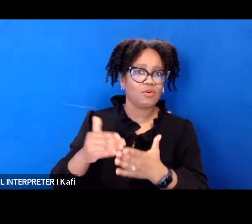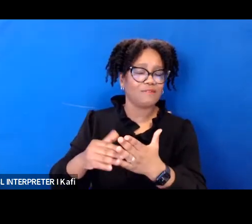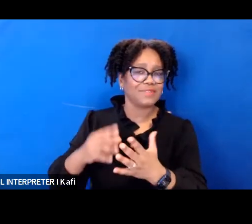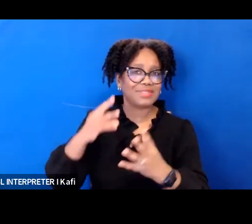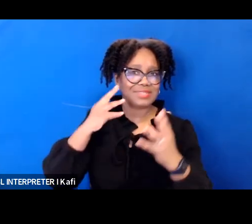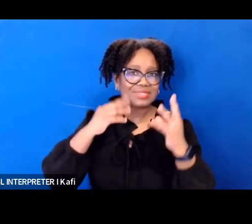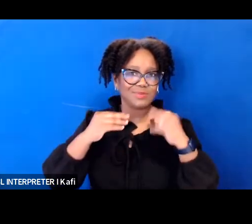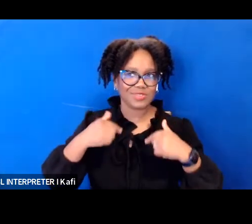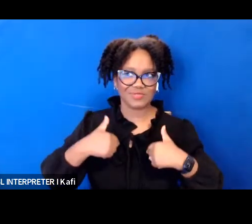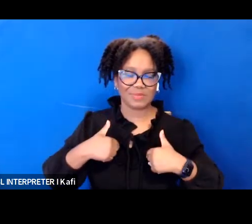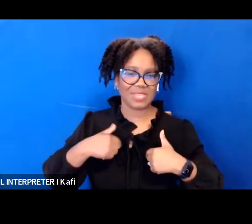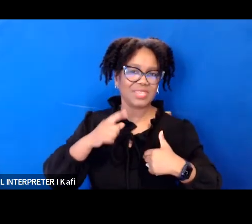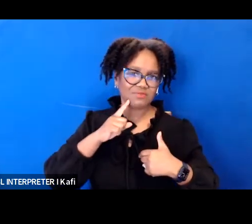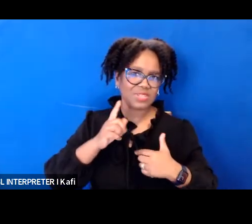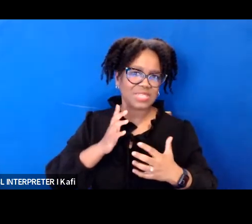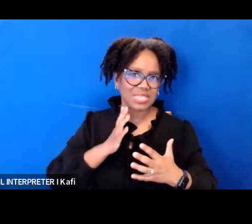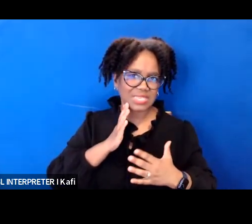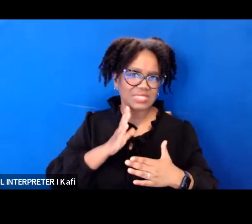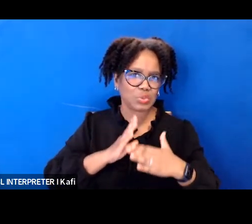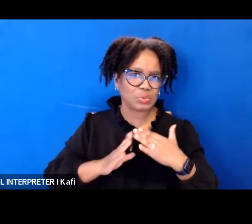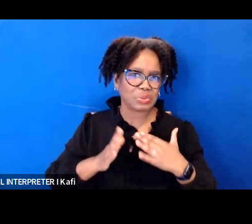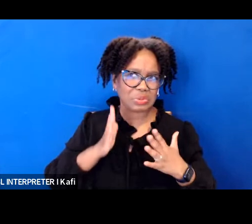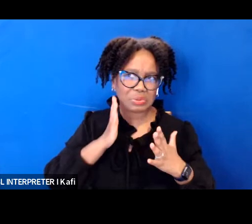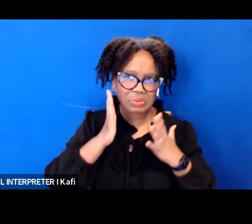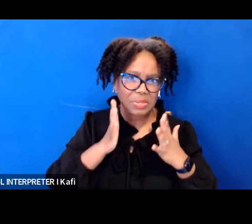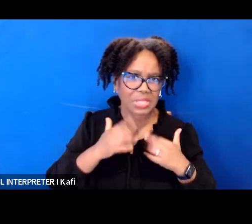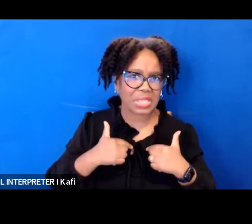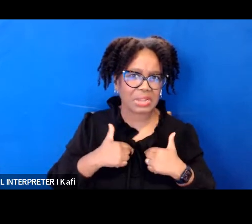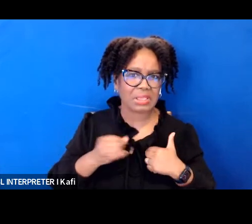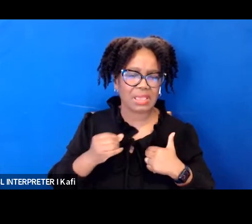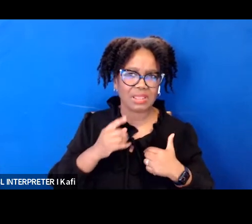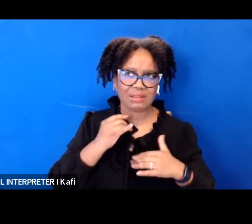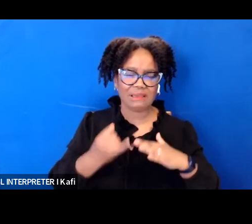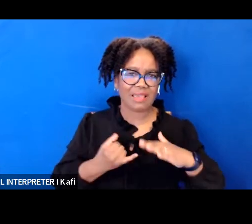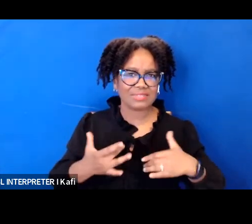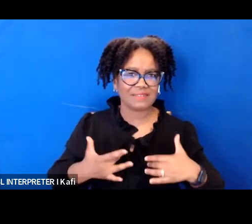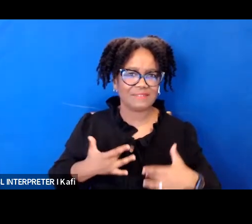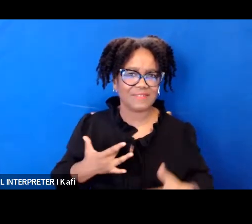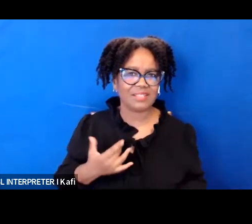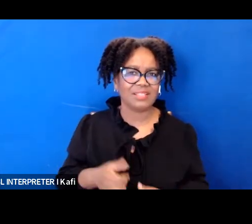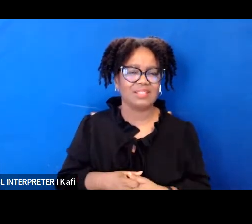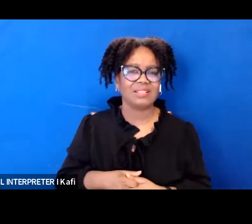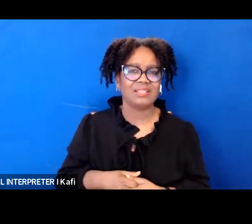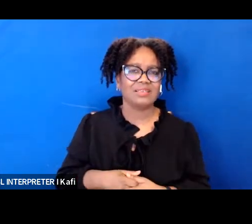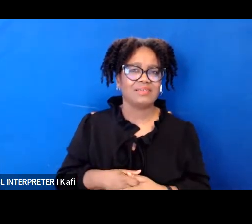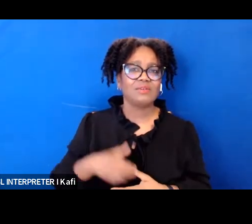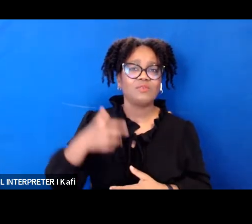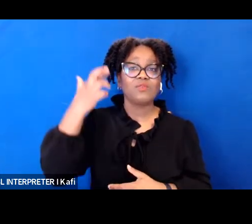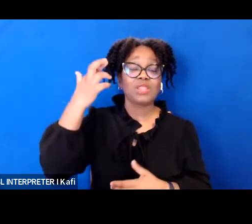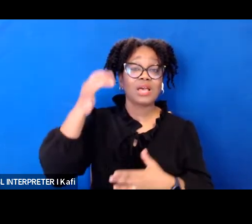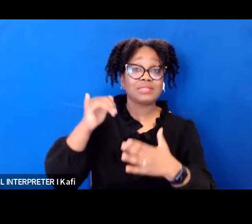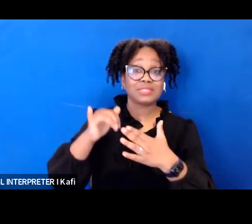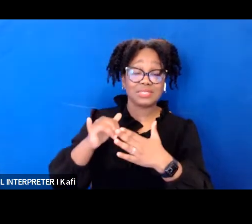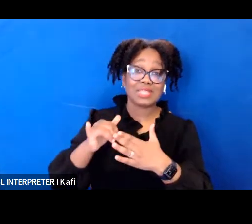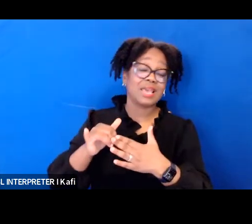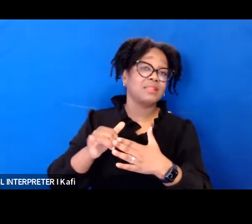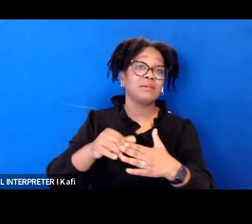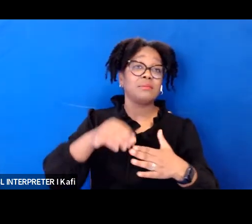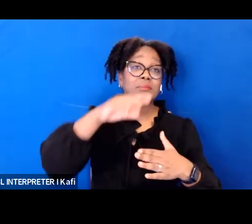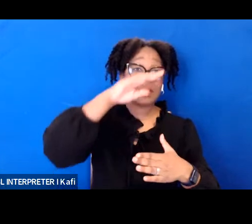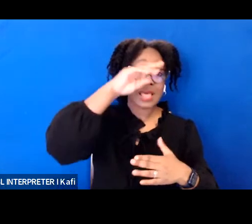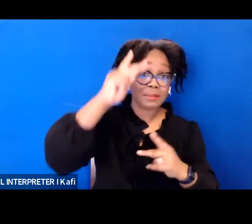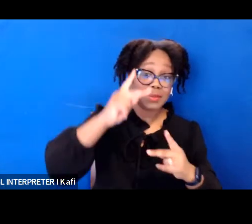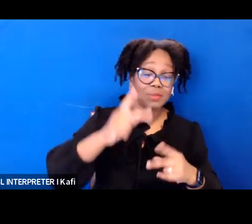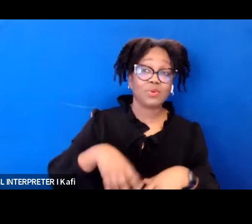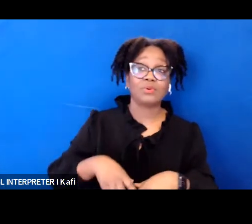practice only four percent of active attorneys are black and five percent are people with disabilities both groups are underrepresented